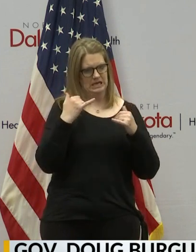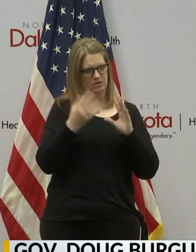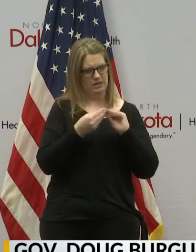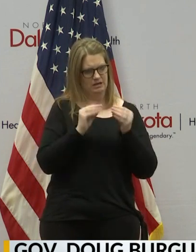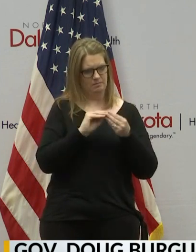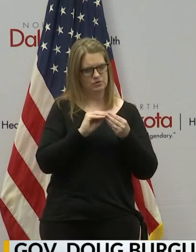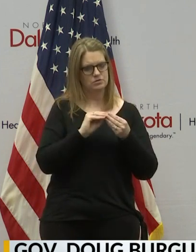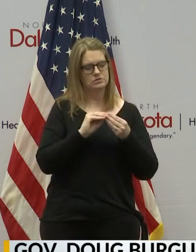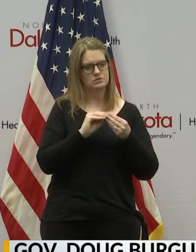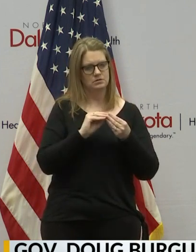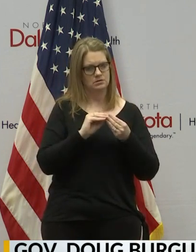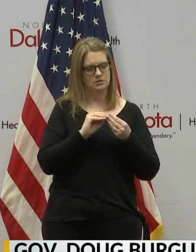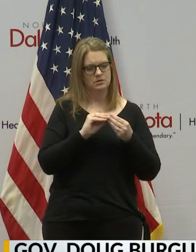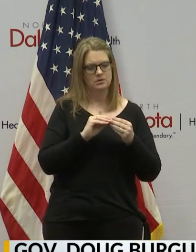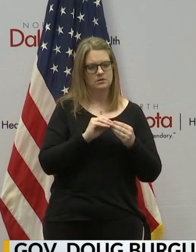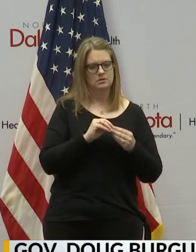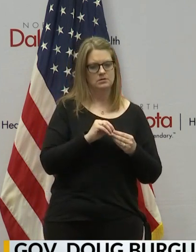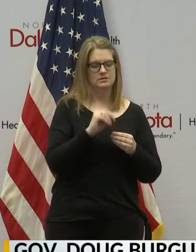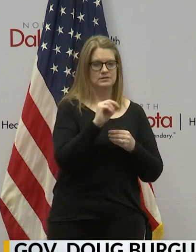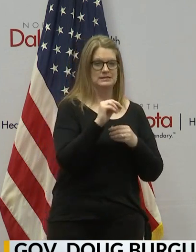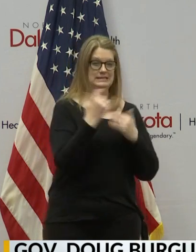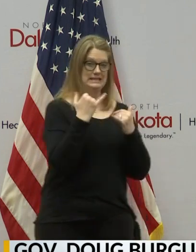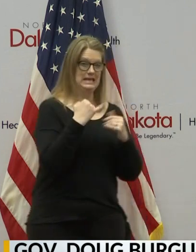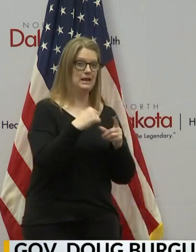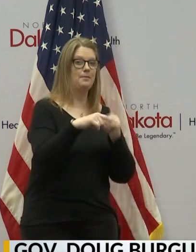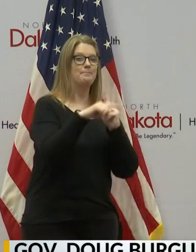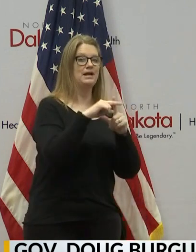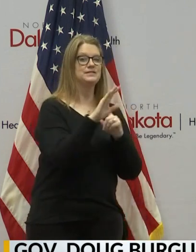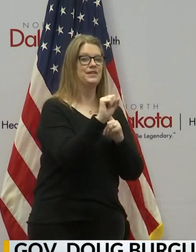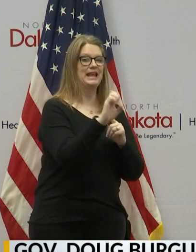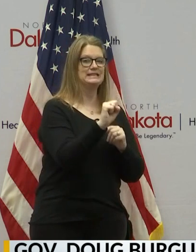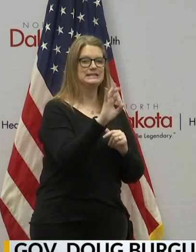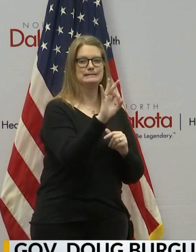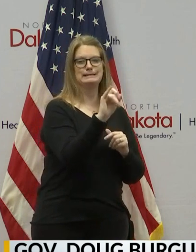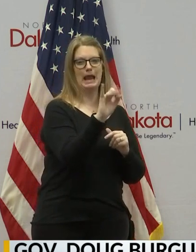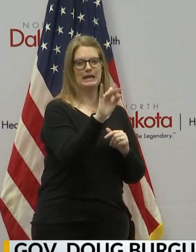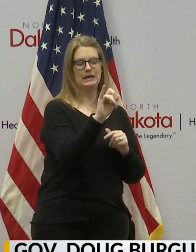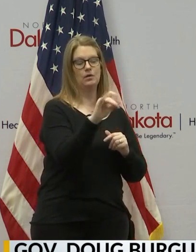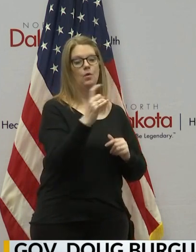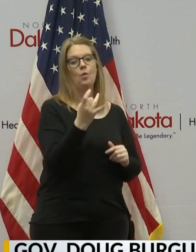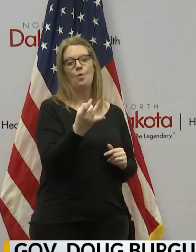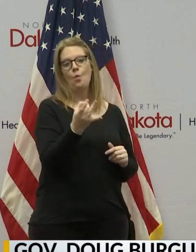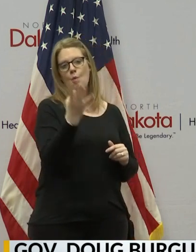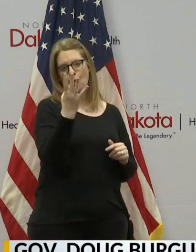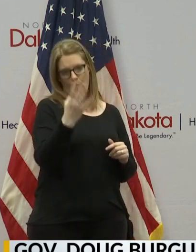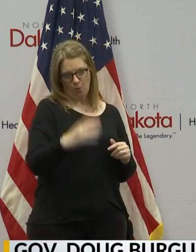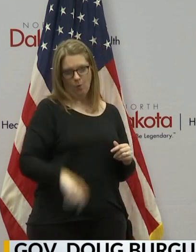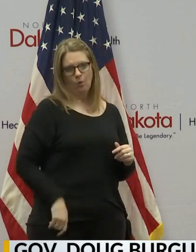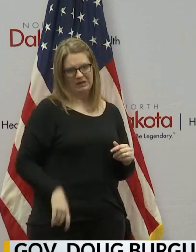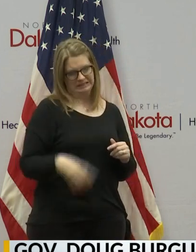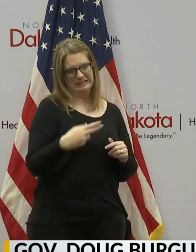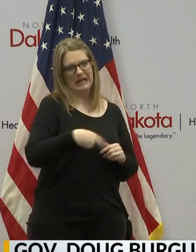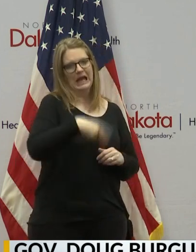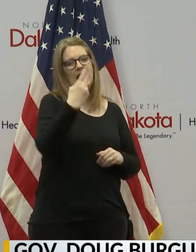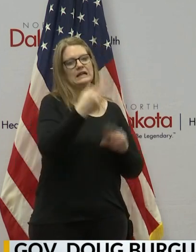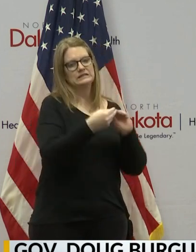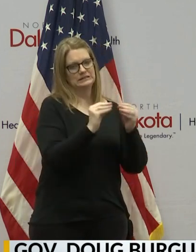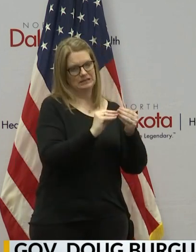90 new positives so again far and away our biggest single day